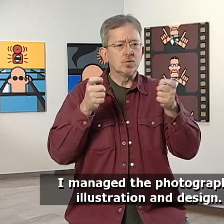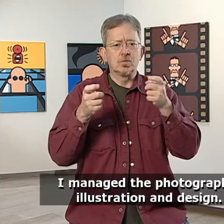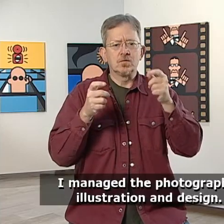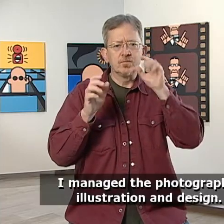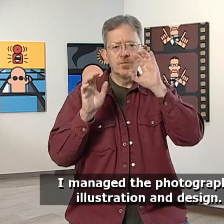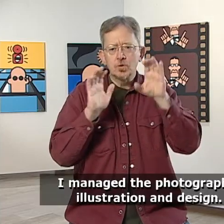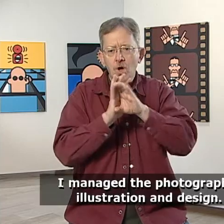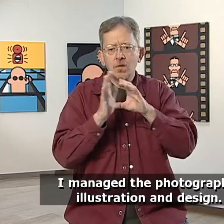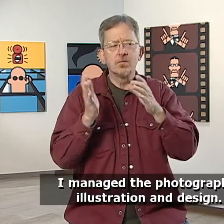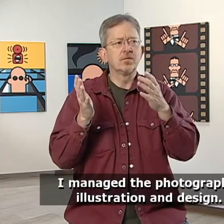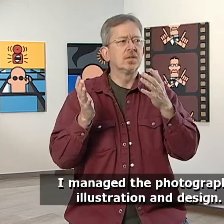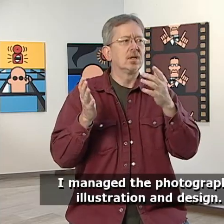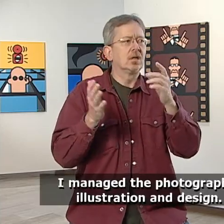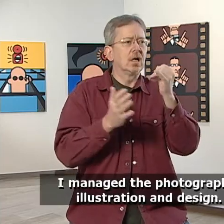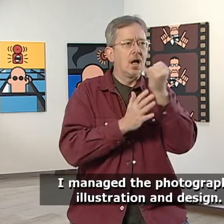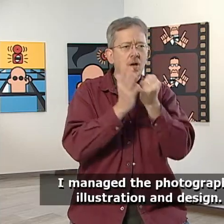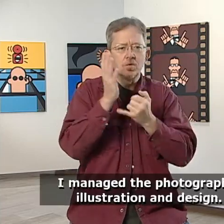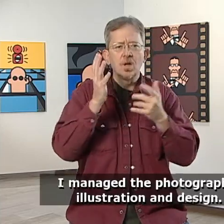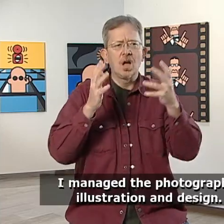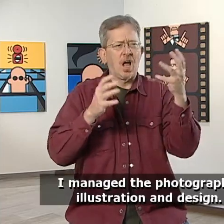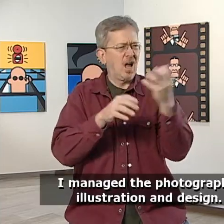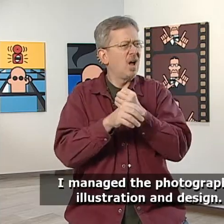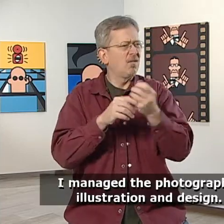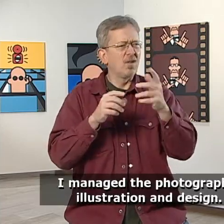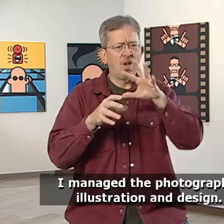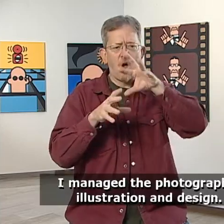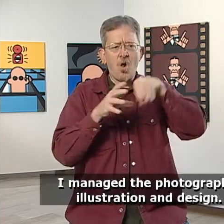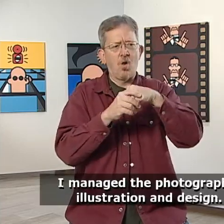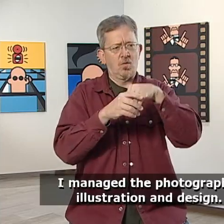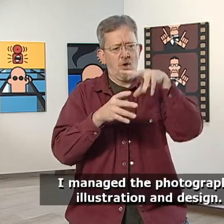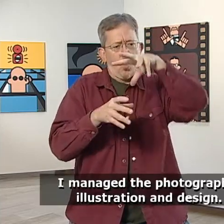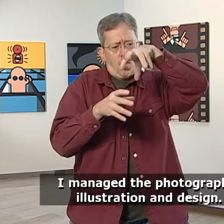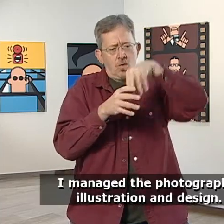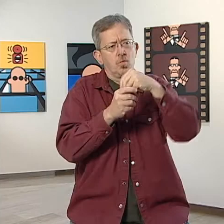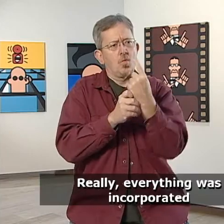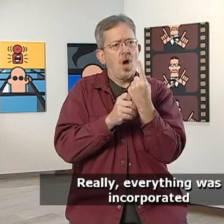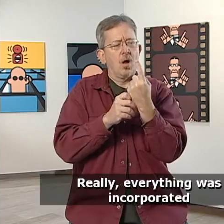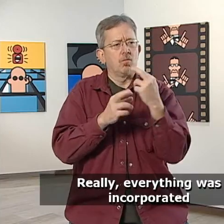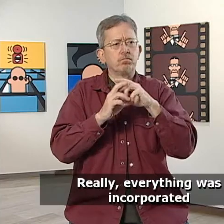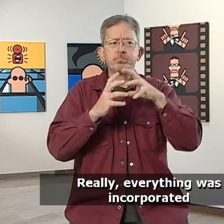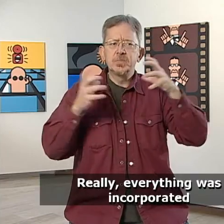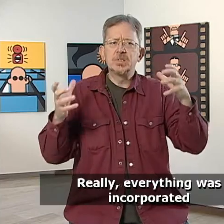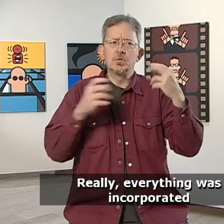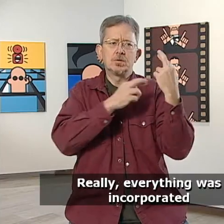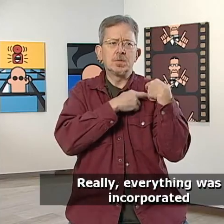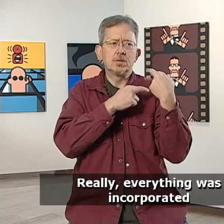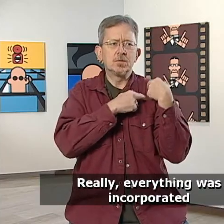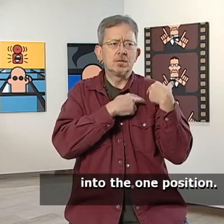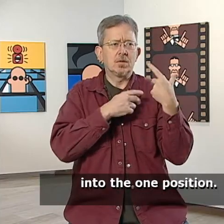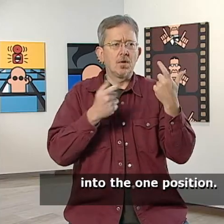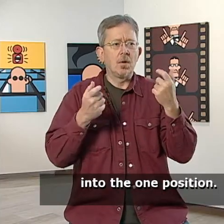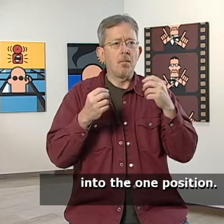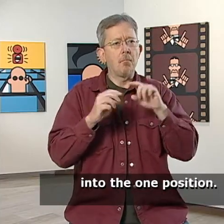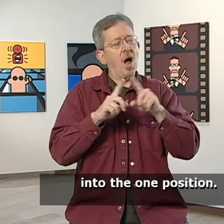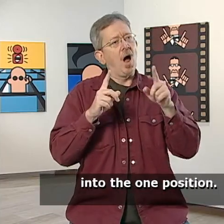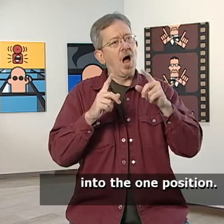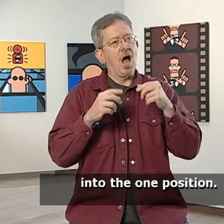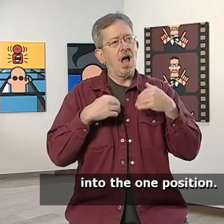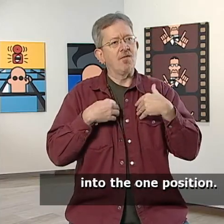I managed the photography, illustration, and design. Really, everything was incorporated into the one